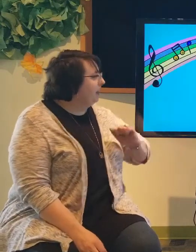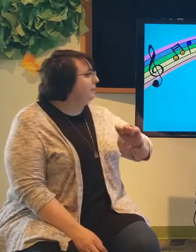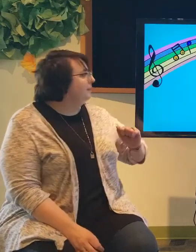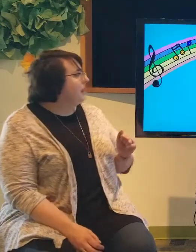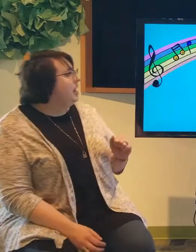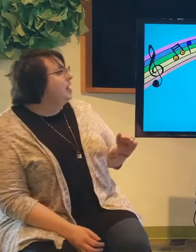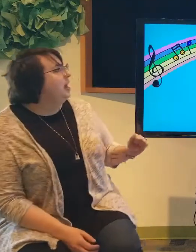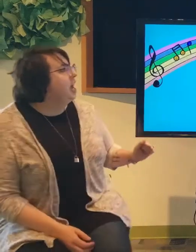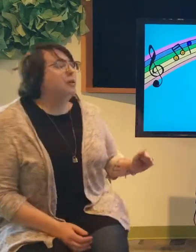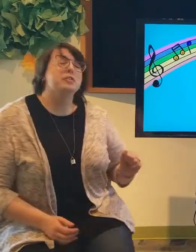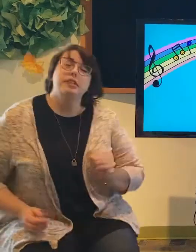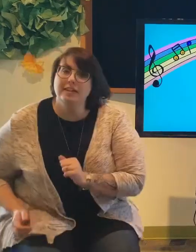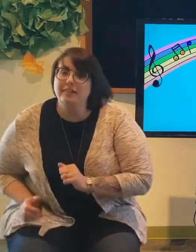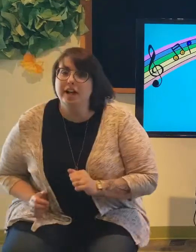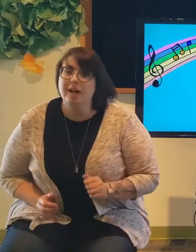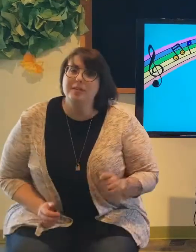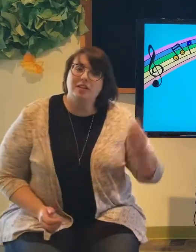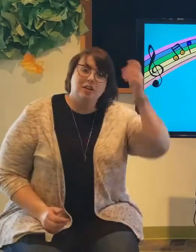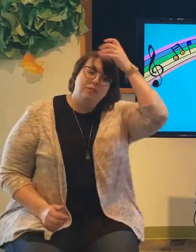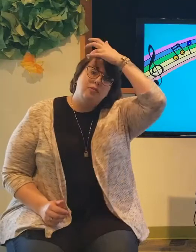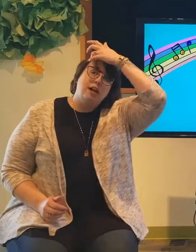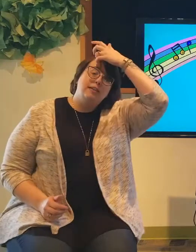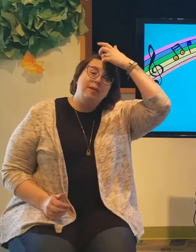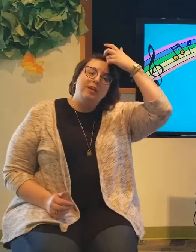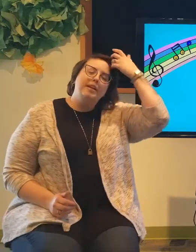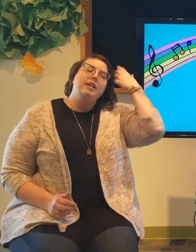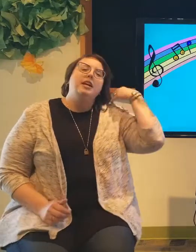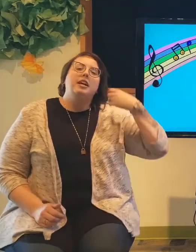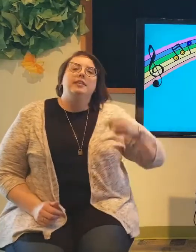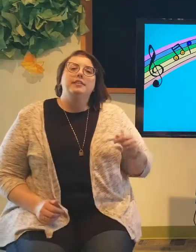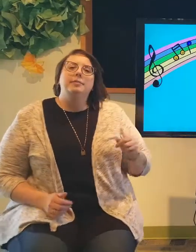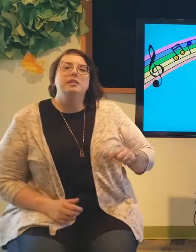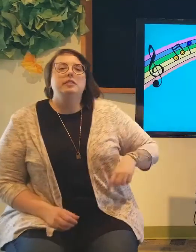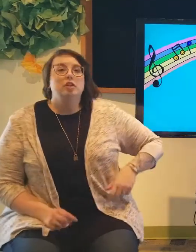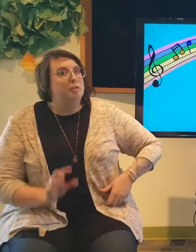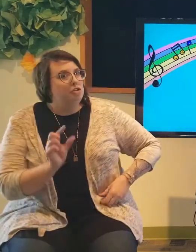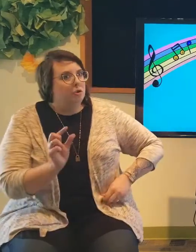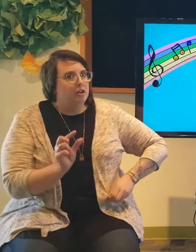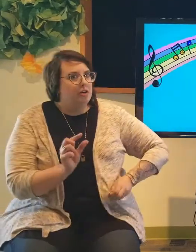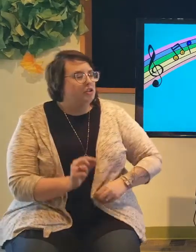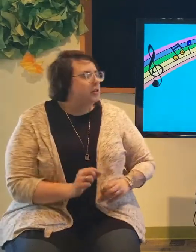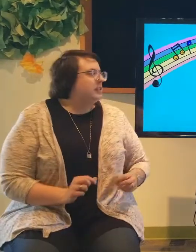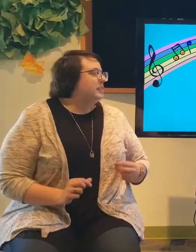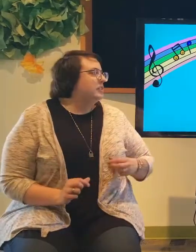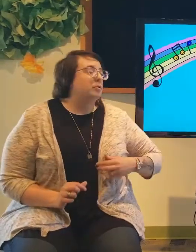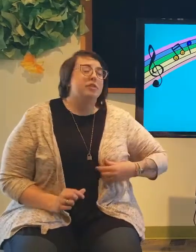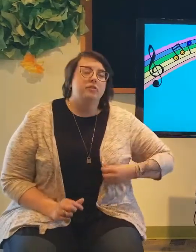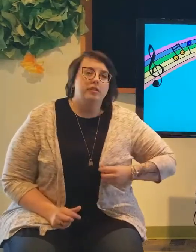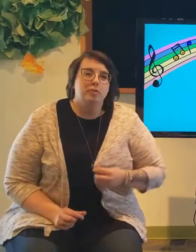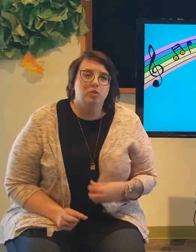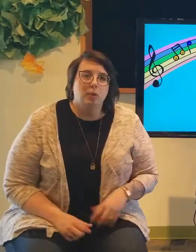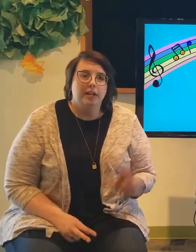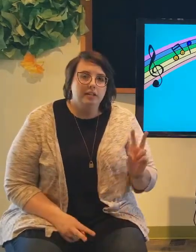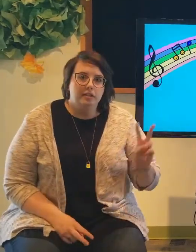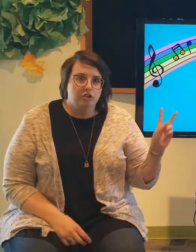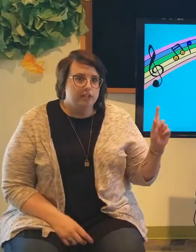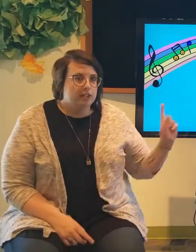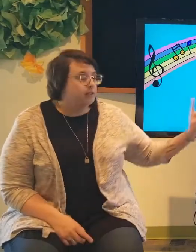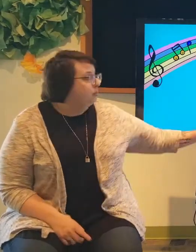go. Our second rhyme is called Rock the Baby. This one is a little bit shorter, as you can see. So, we do this one twice. It just has the